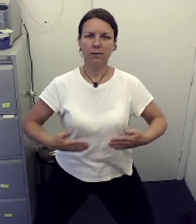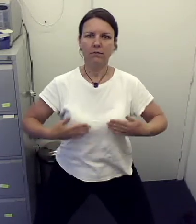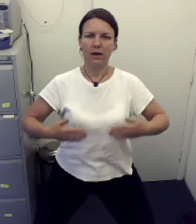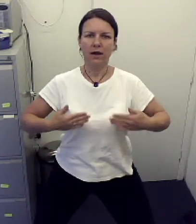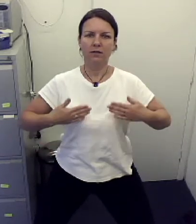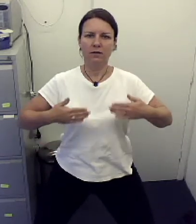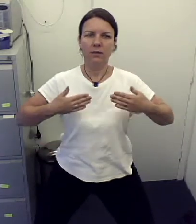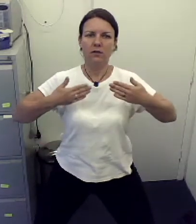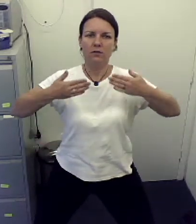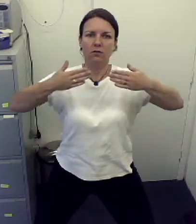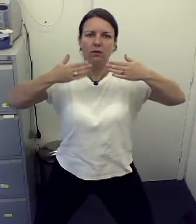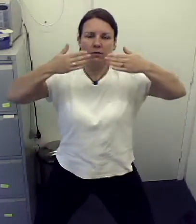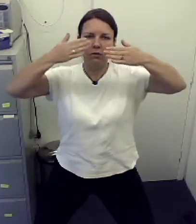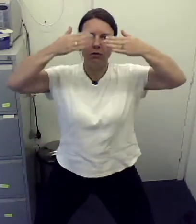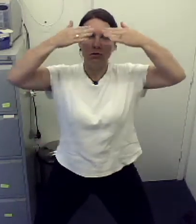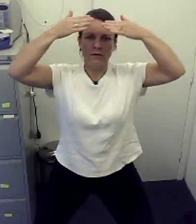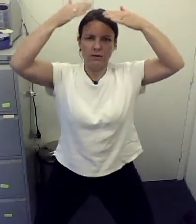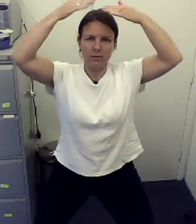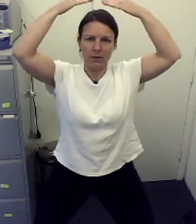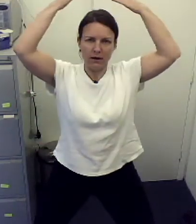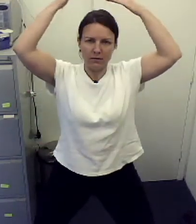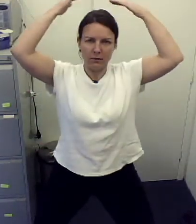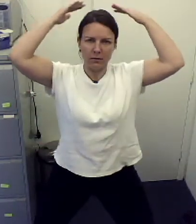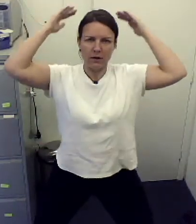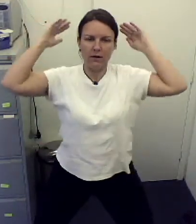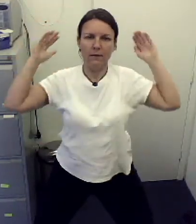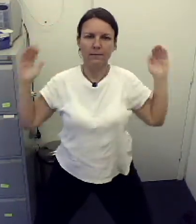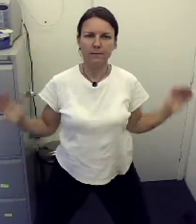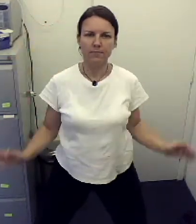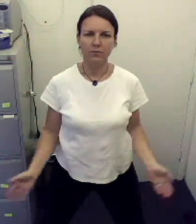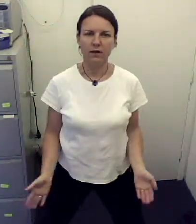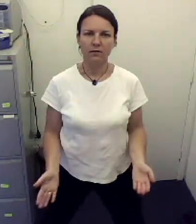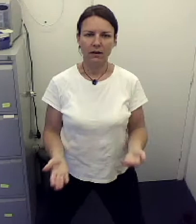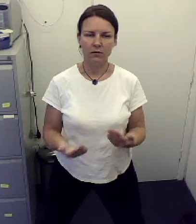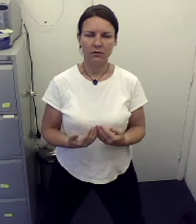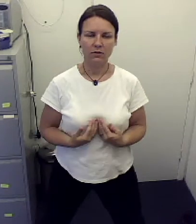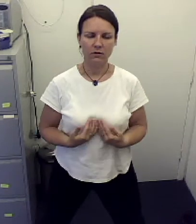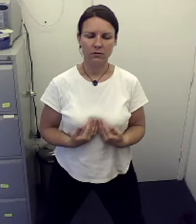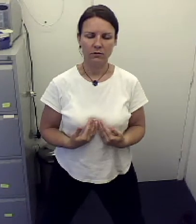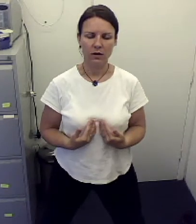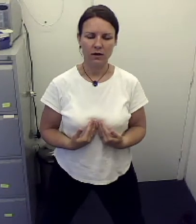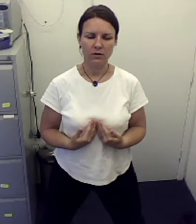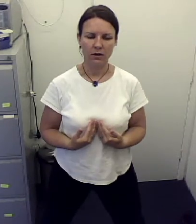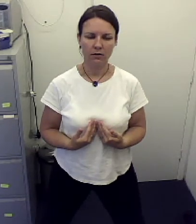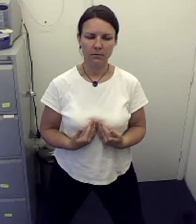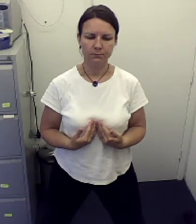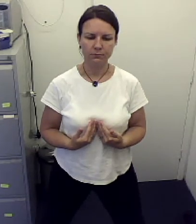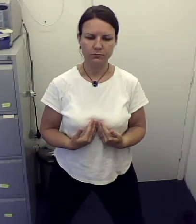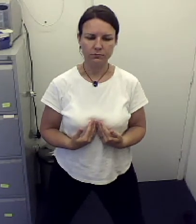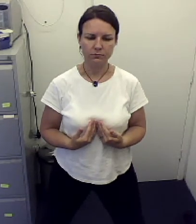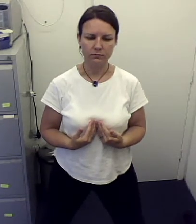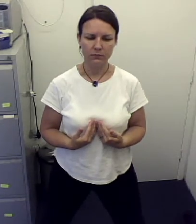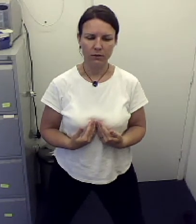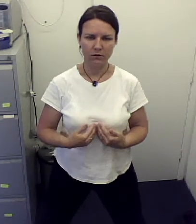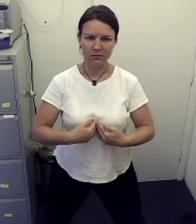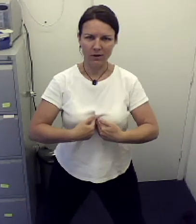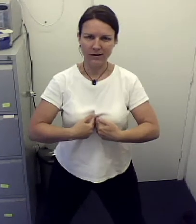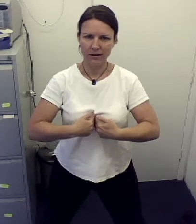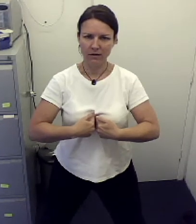in with the hands. And imagine only your cording coming back into your body. Take your attention to your heart chakra. Which is right in here.